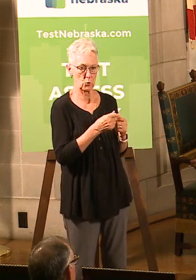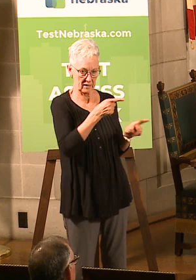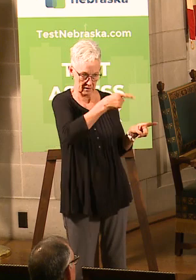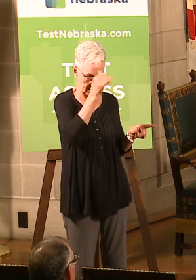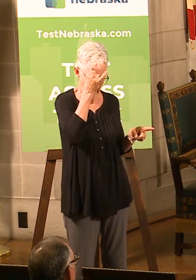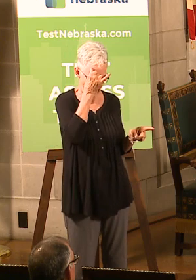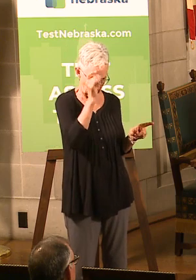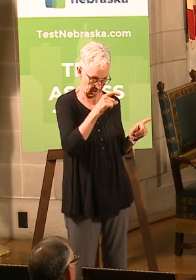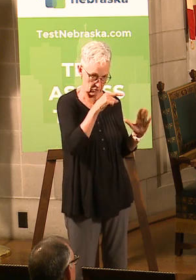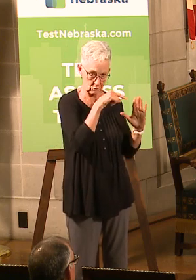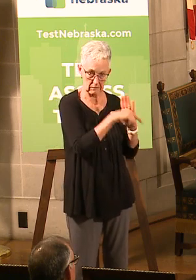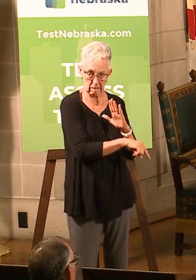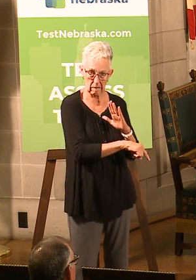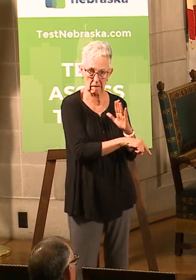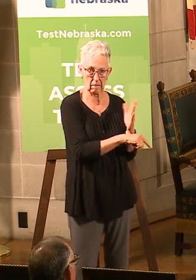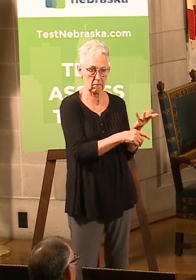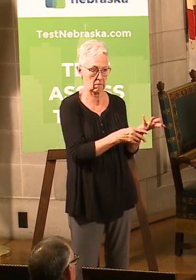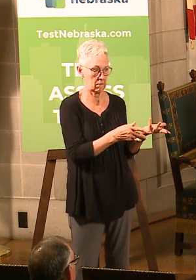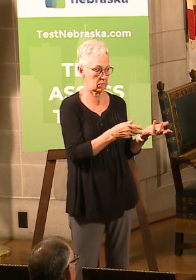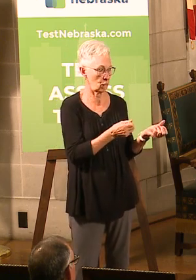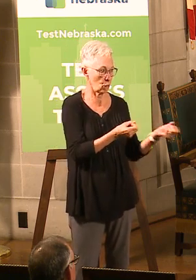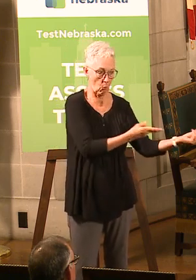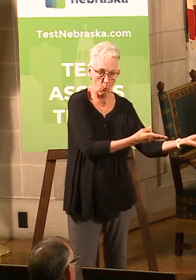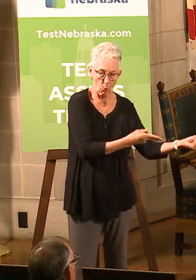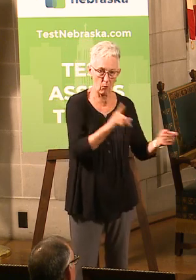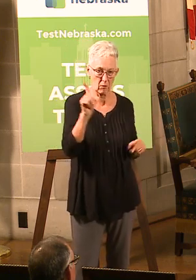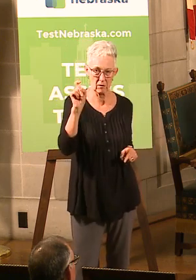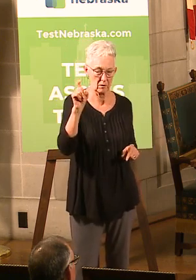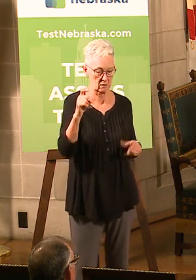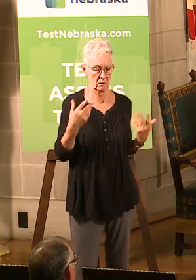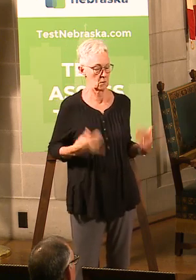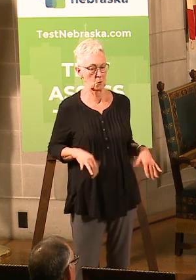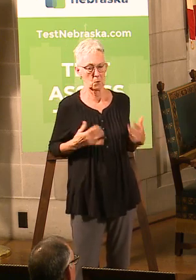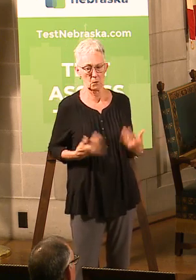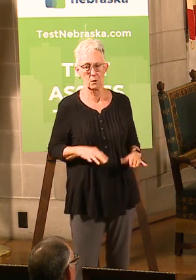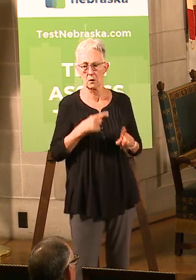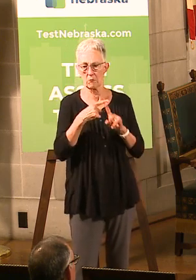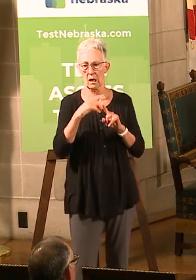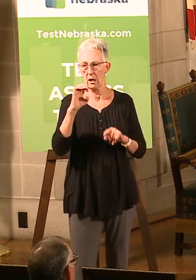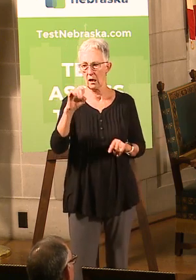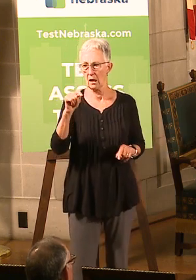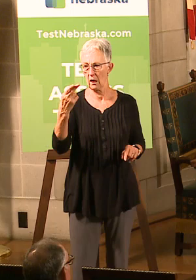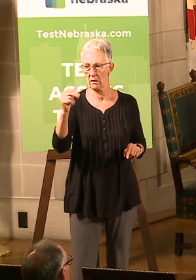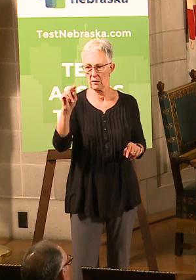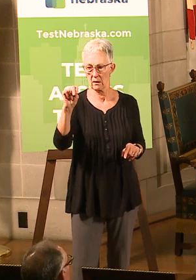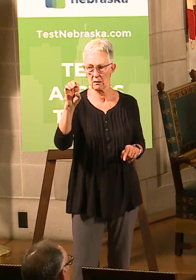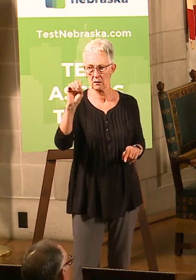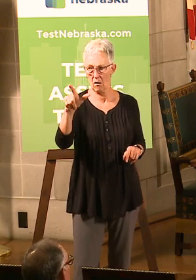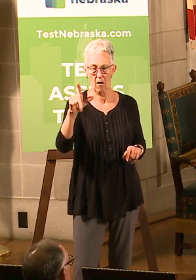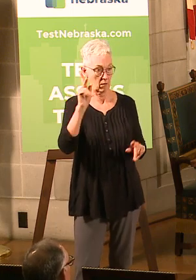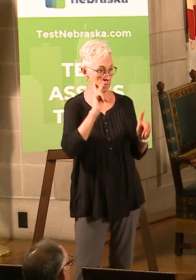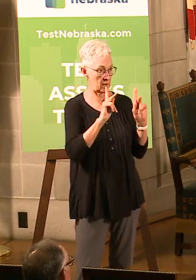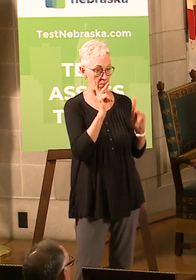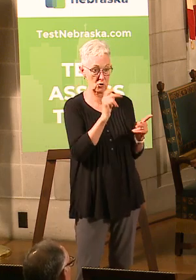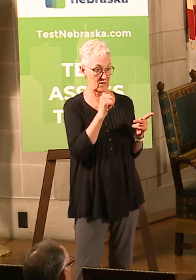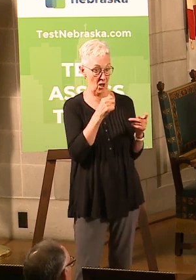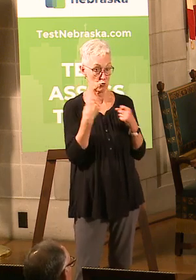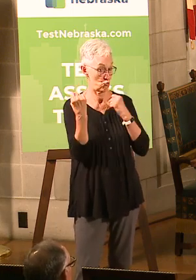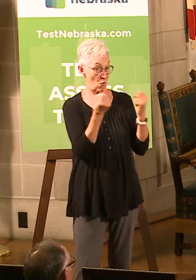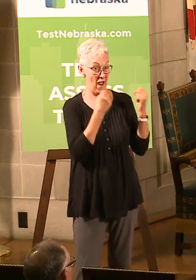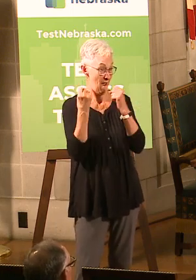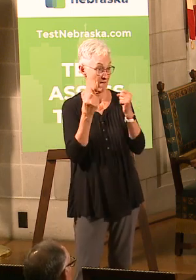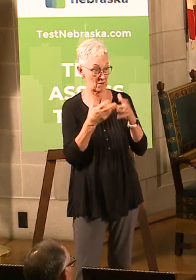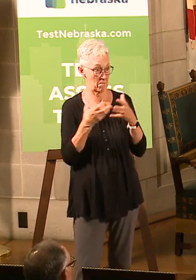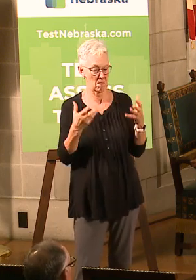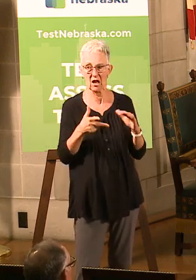economics goes to that. And then on the ethanol side, just the reduction of the miles driven and the reduction of gasoline